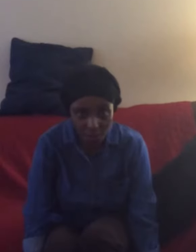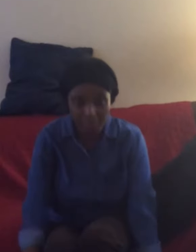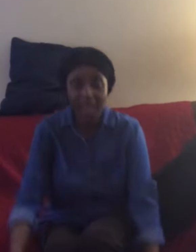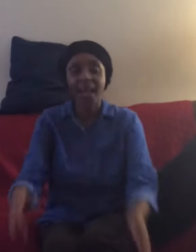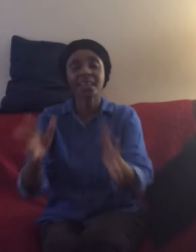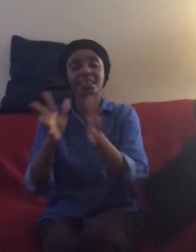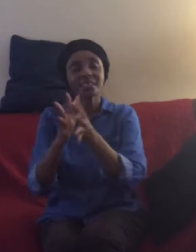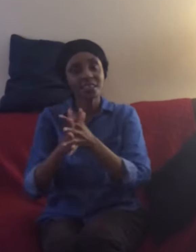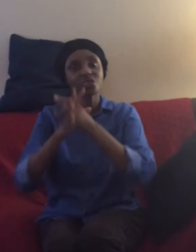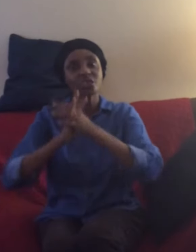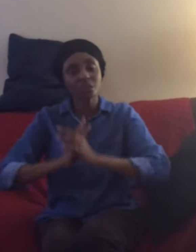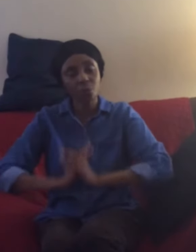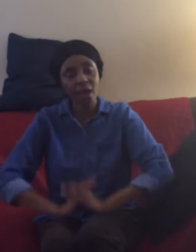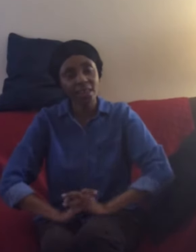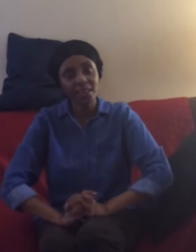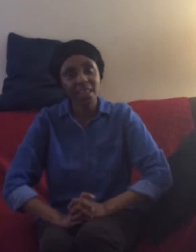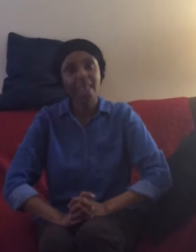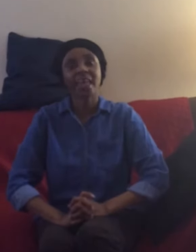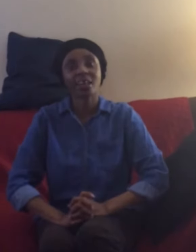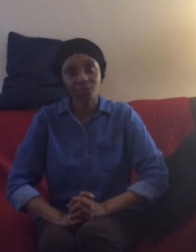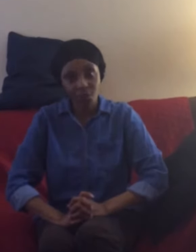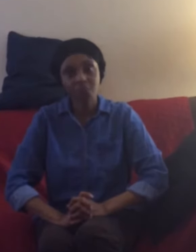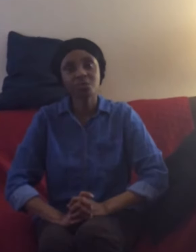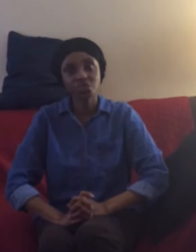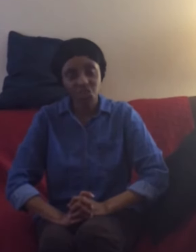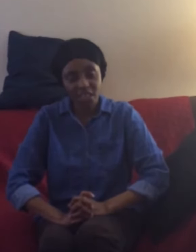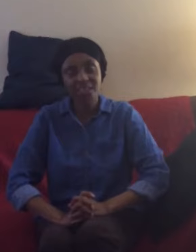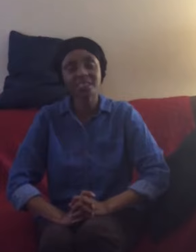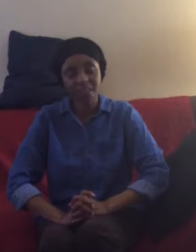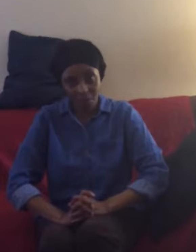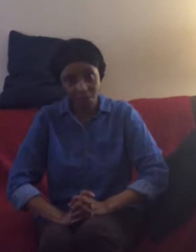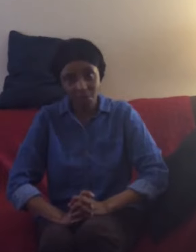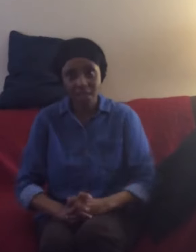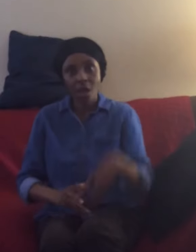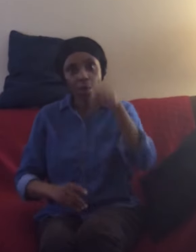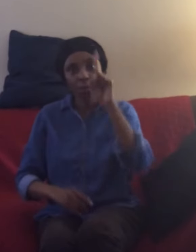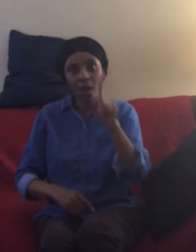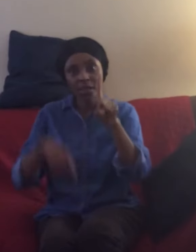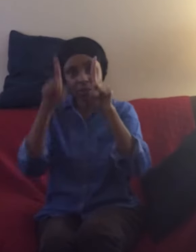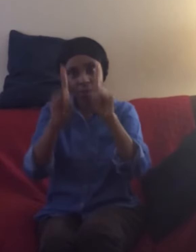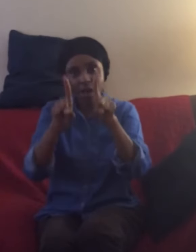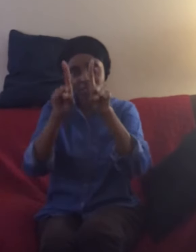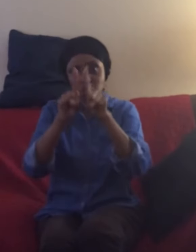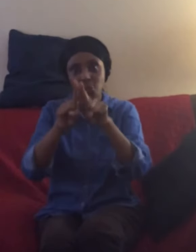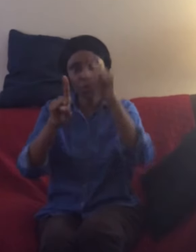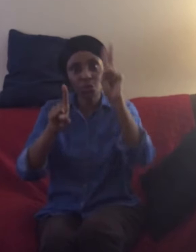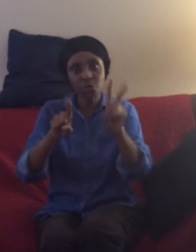i could sit just quietly and fold them just so one and one two two